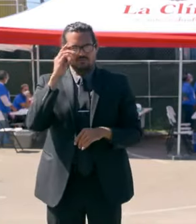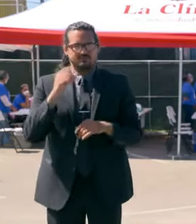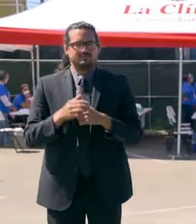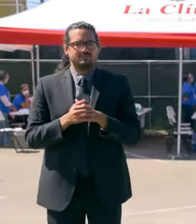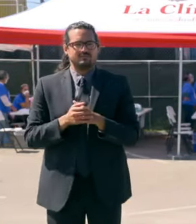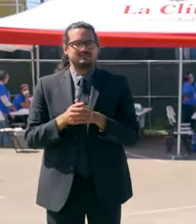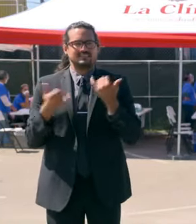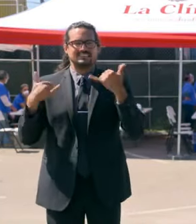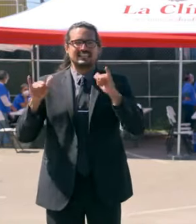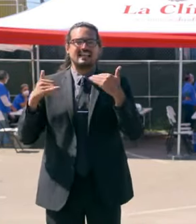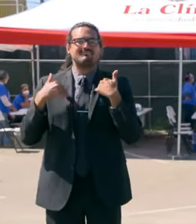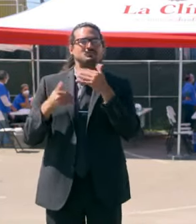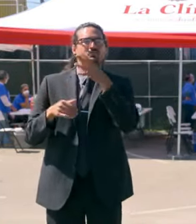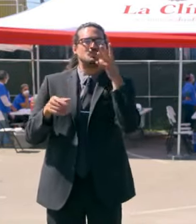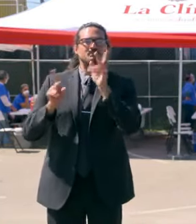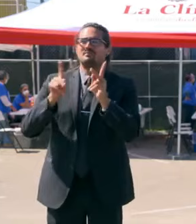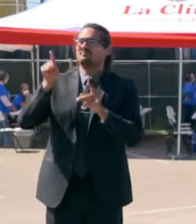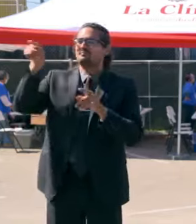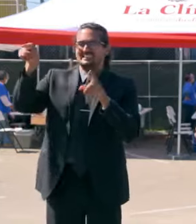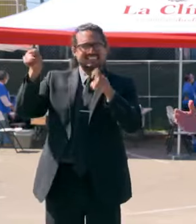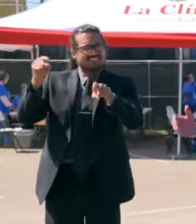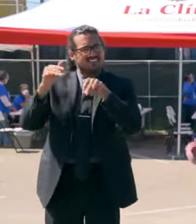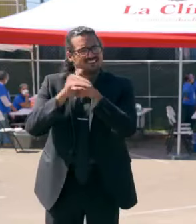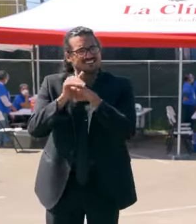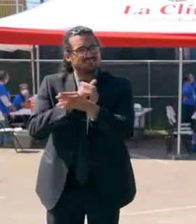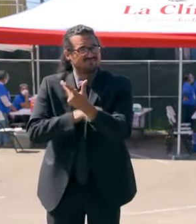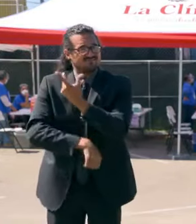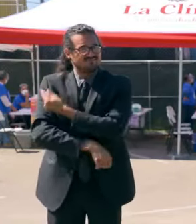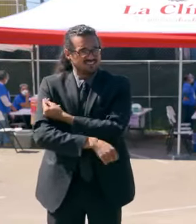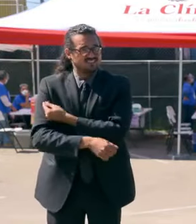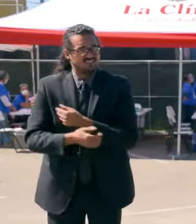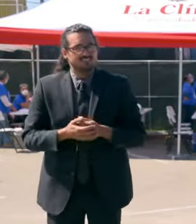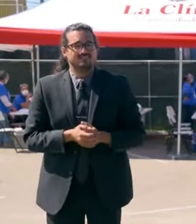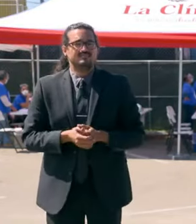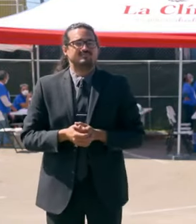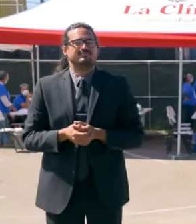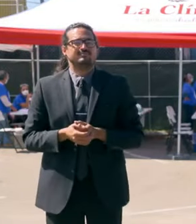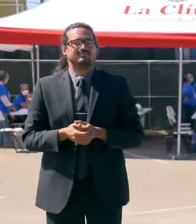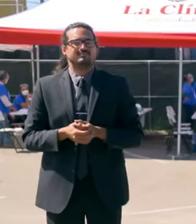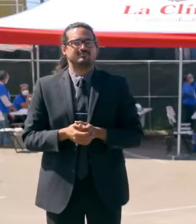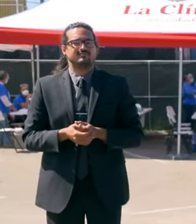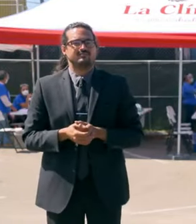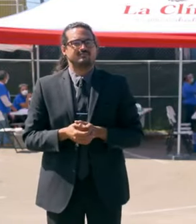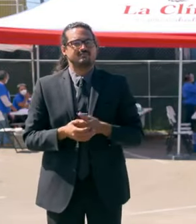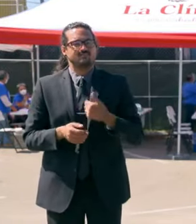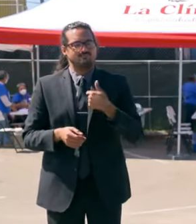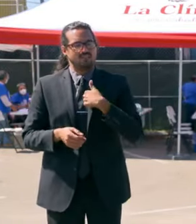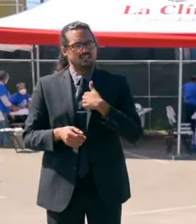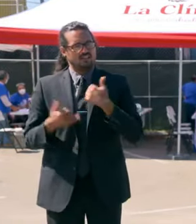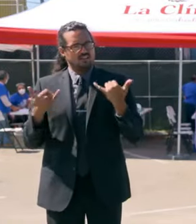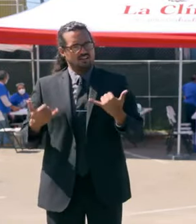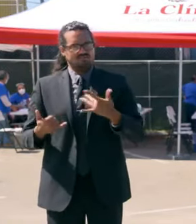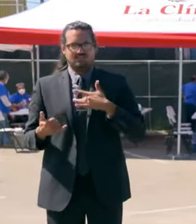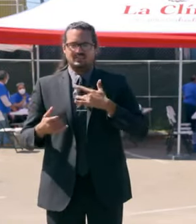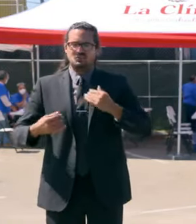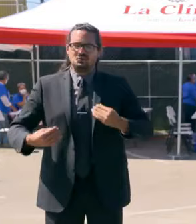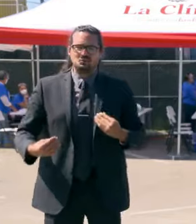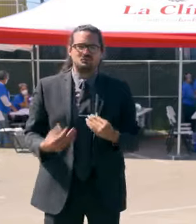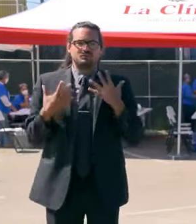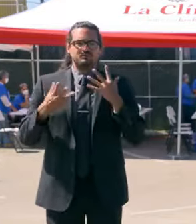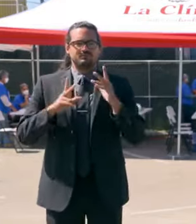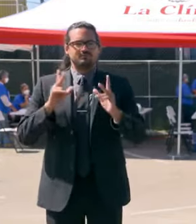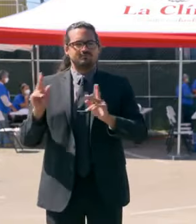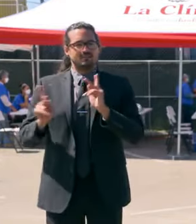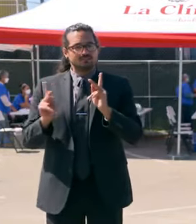that need to get these life-saving vaccines. I'm encouraged people are back in school. Our kids are back in school, including at least half of